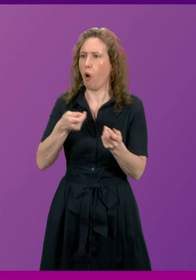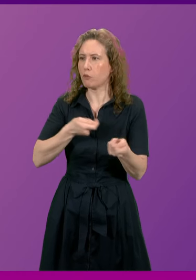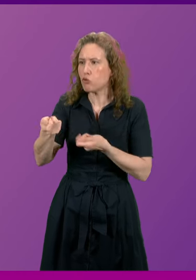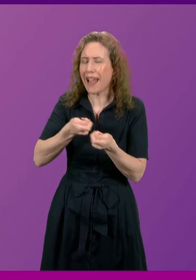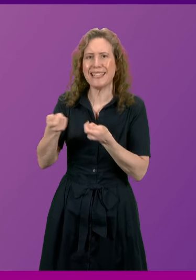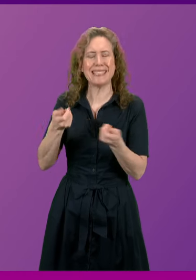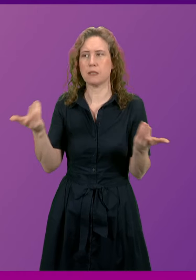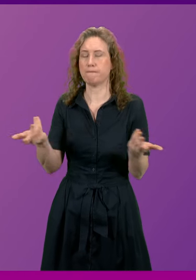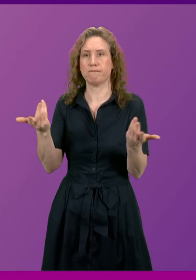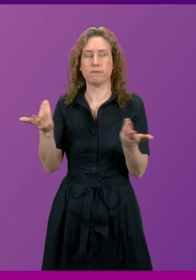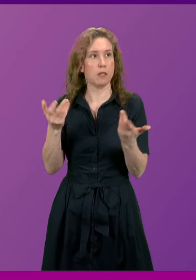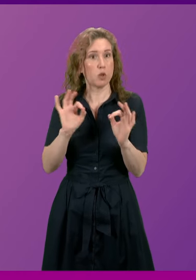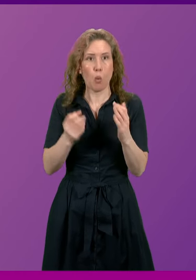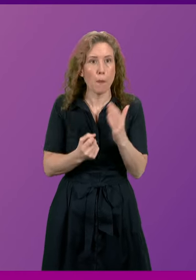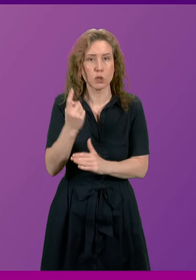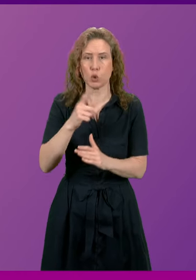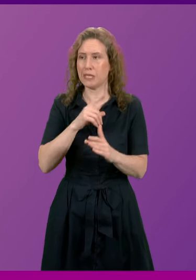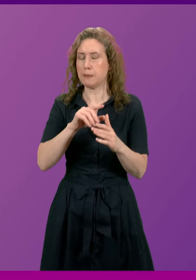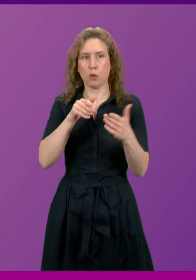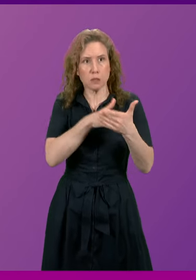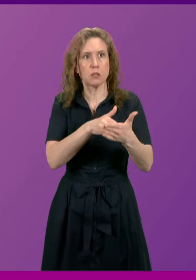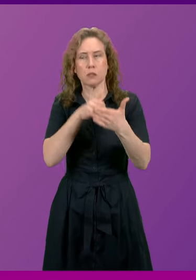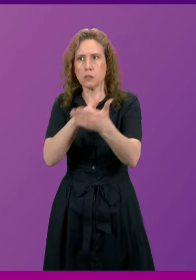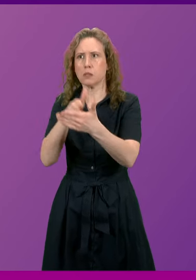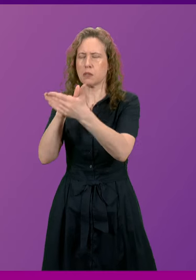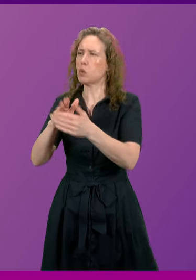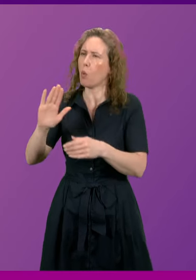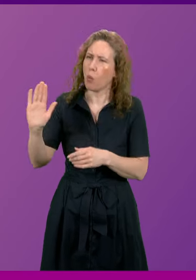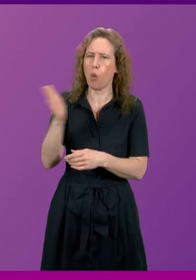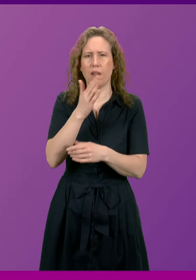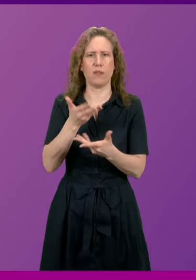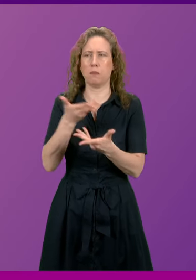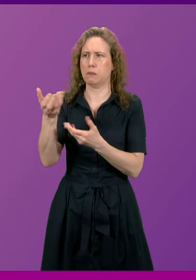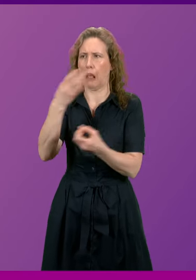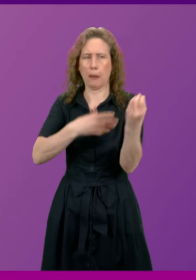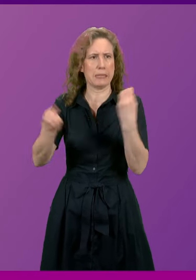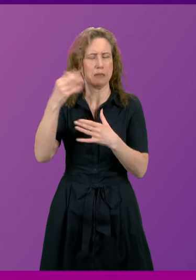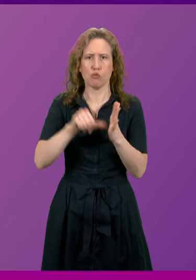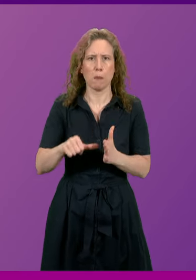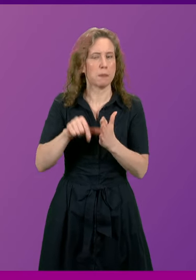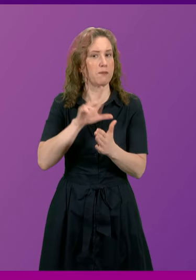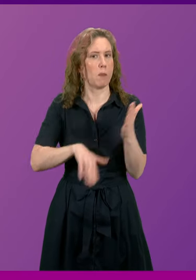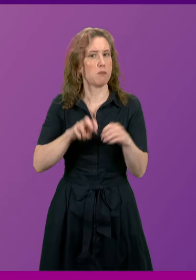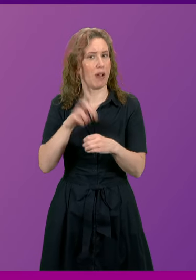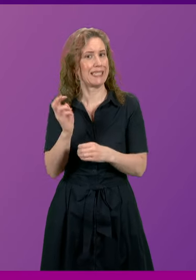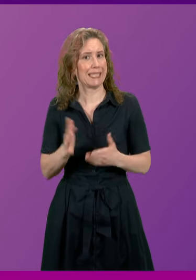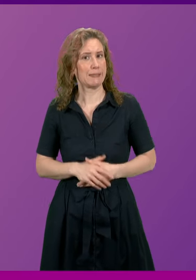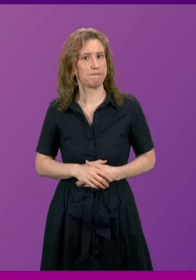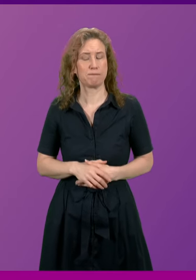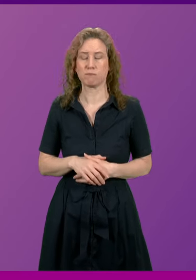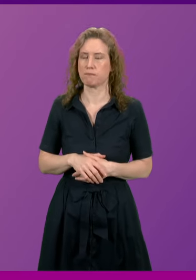or the loss of opportunity because it just is so much more difficult to actually advance some of these questions. So I